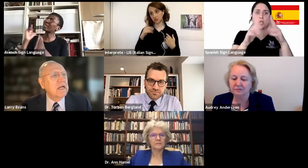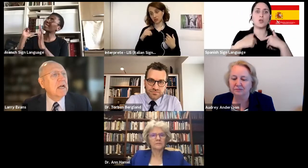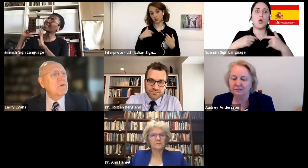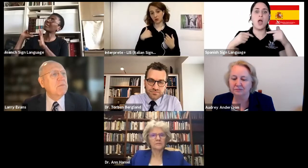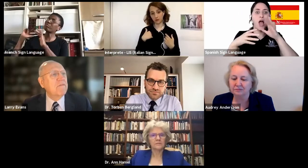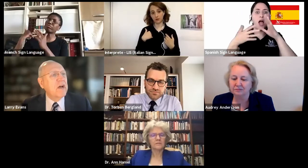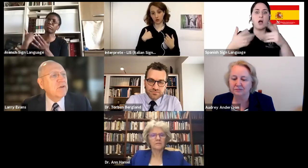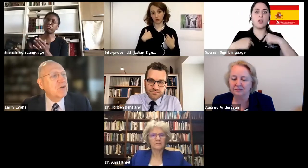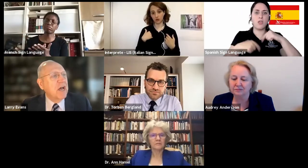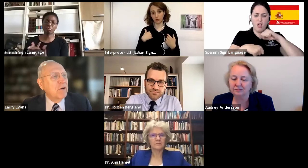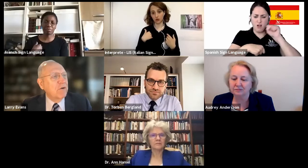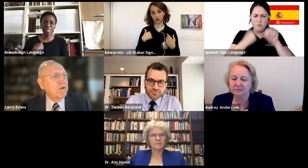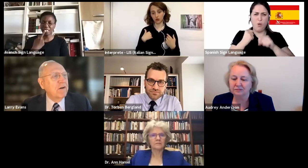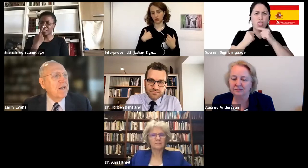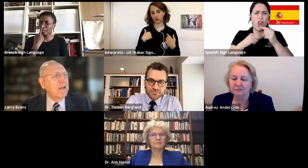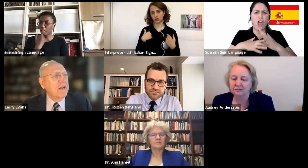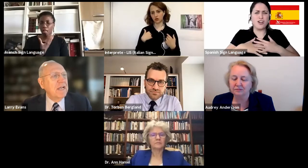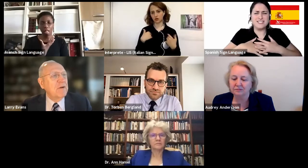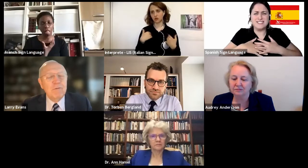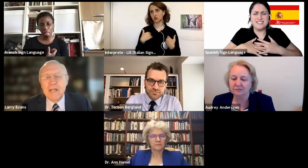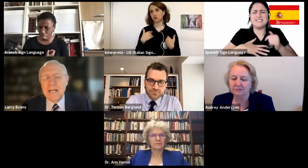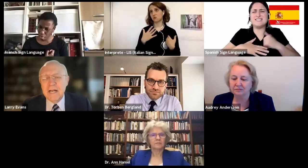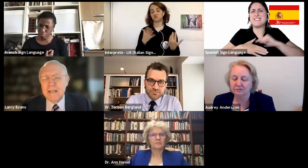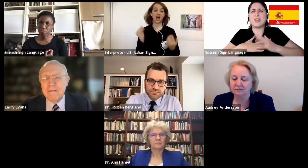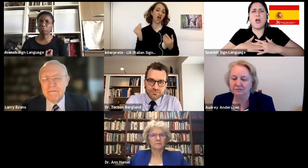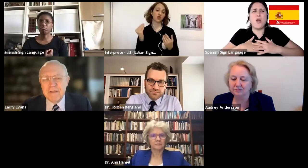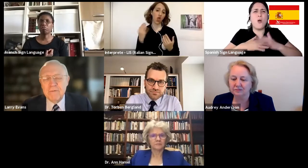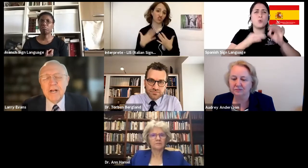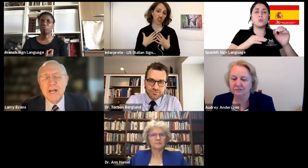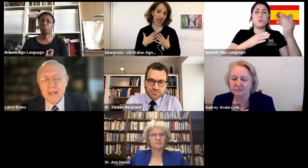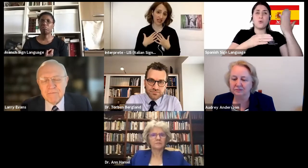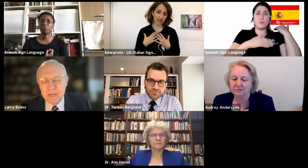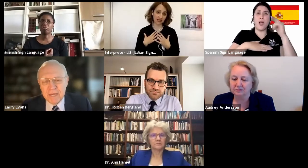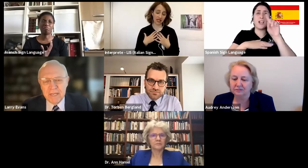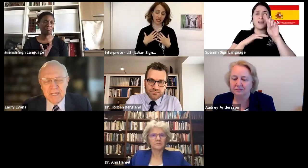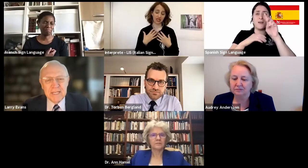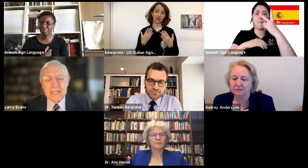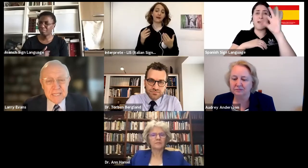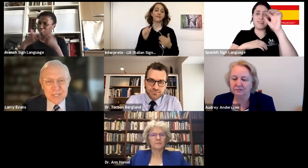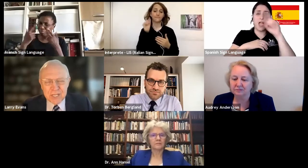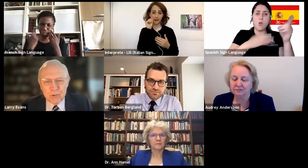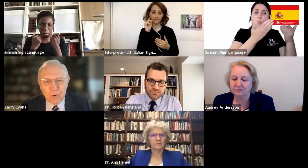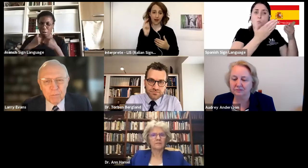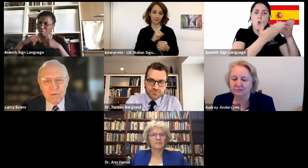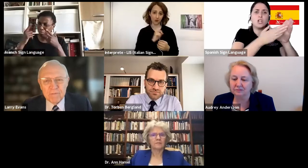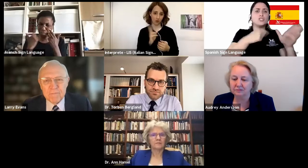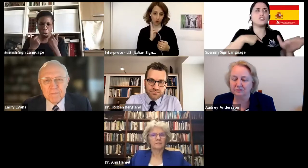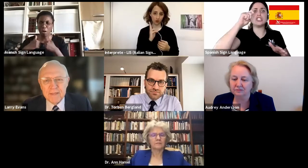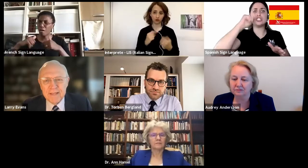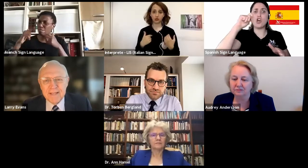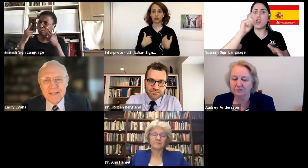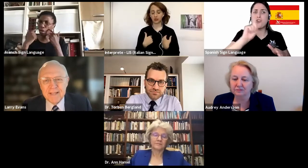I was my father's daughter. He really lived, he really loved me. Is this normal?